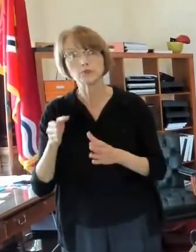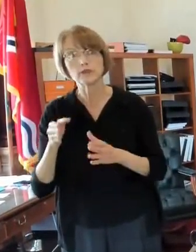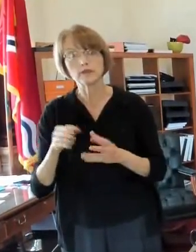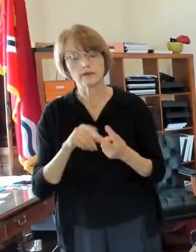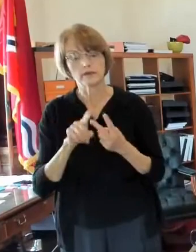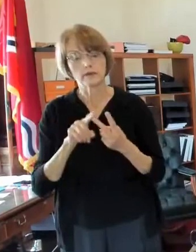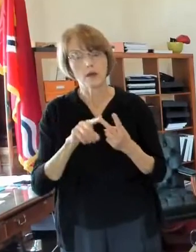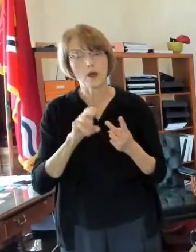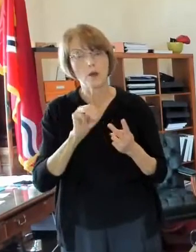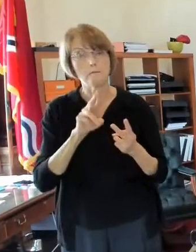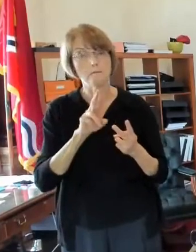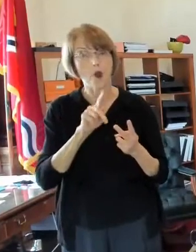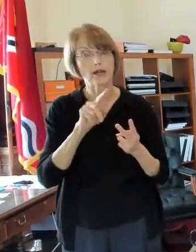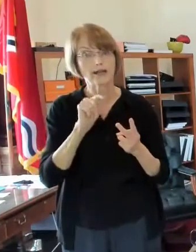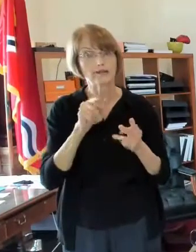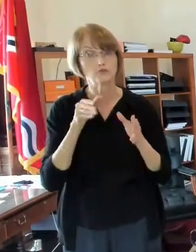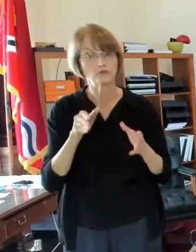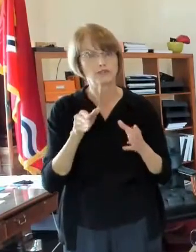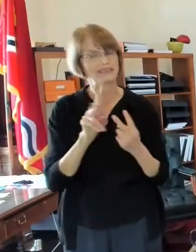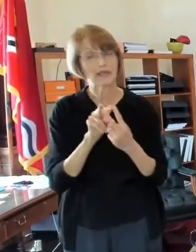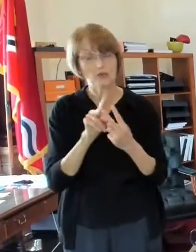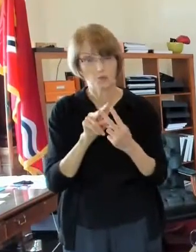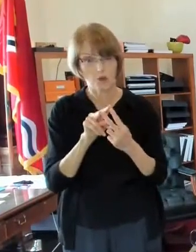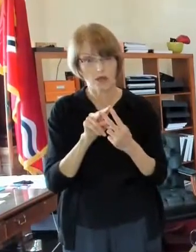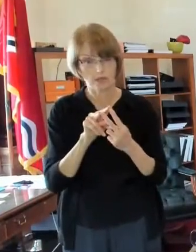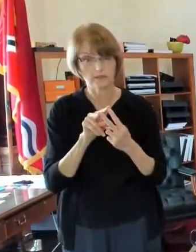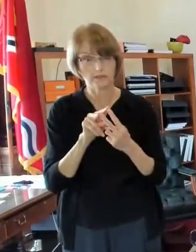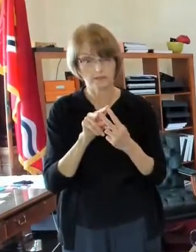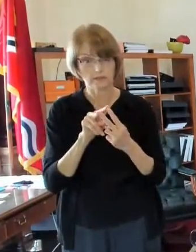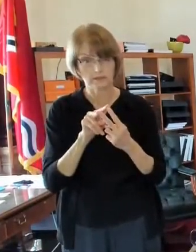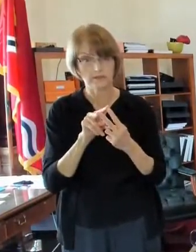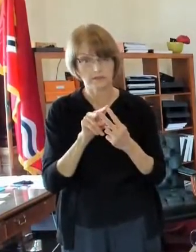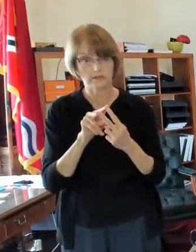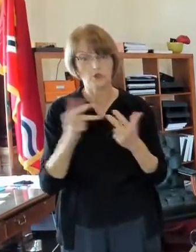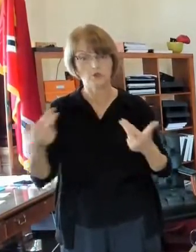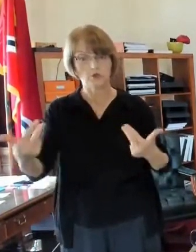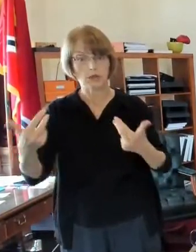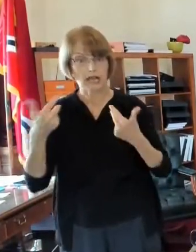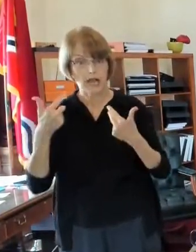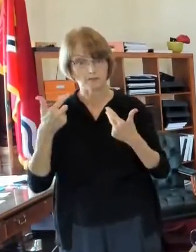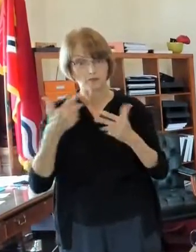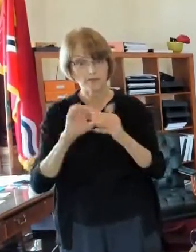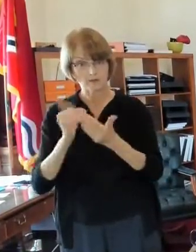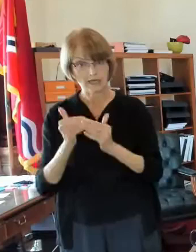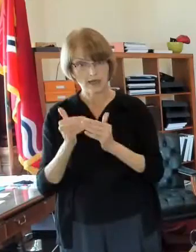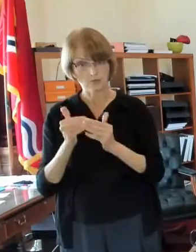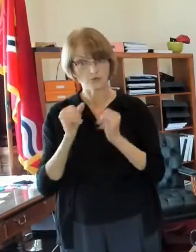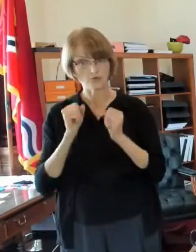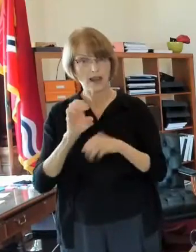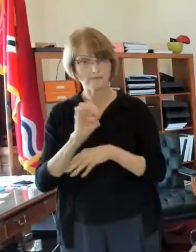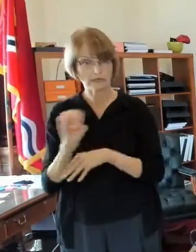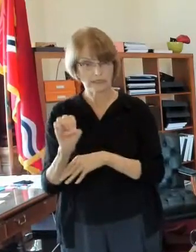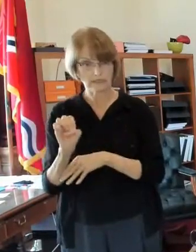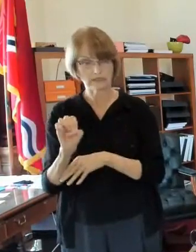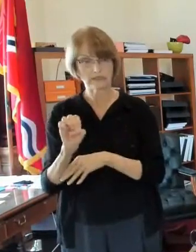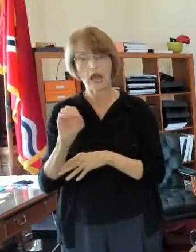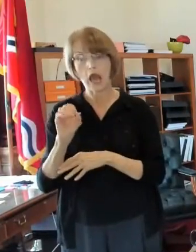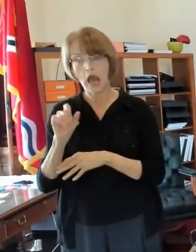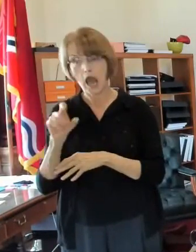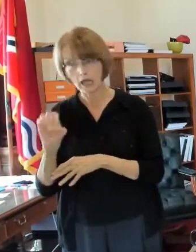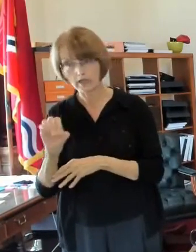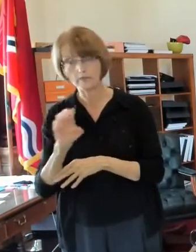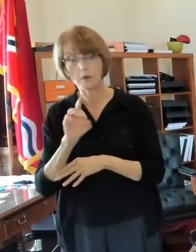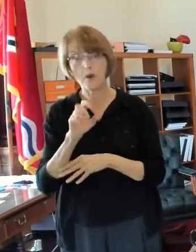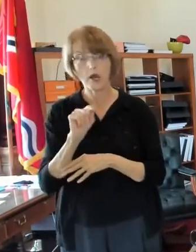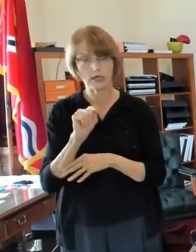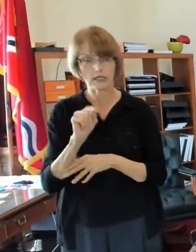either one you can get a good view from either street coming towards downtown driving east drive down either olive or market